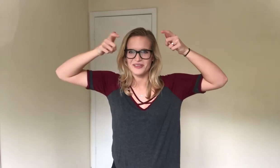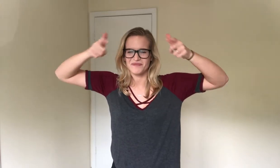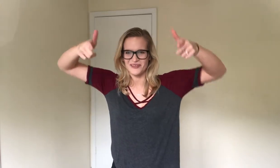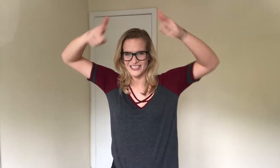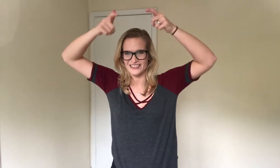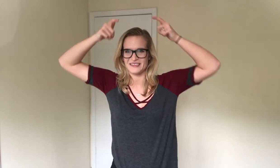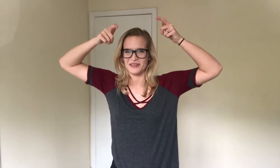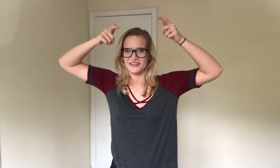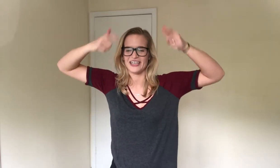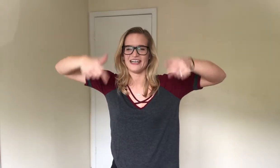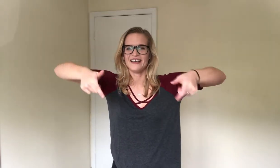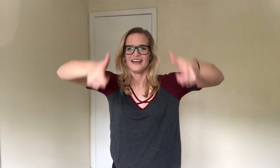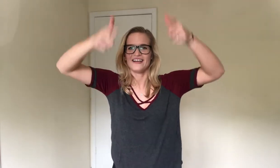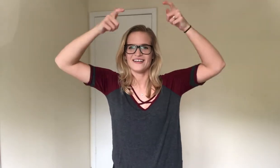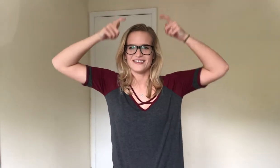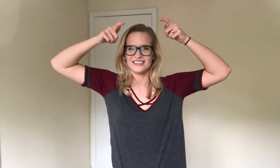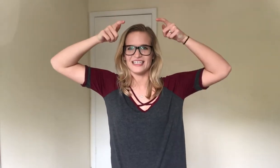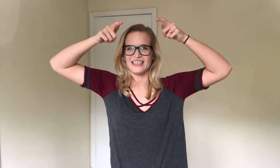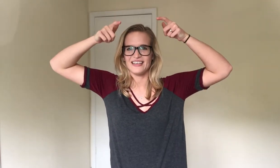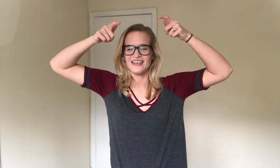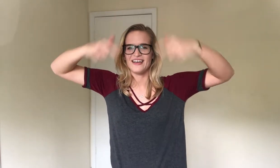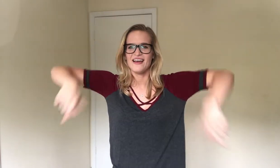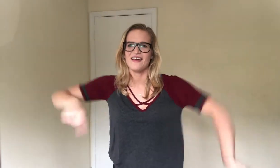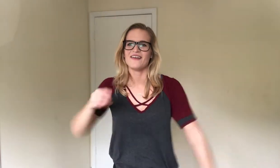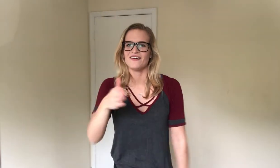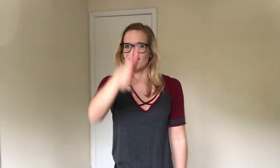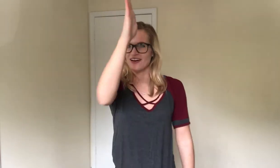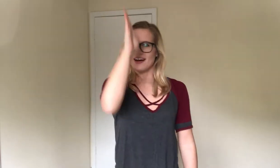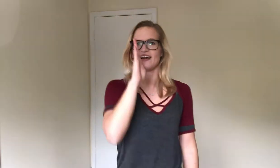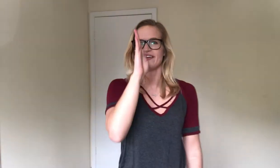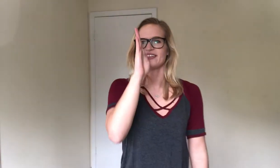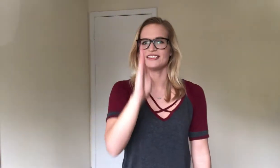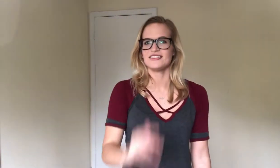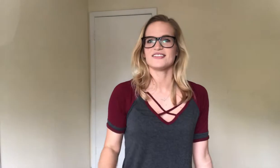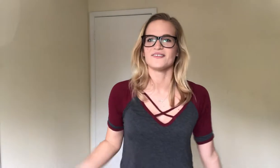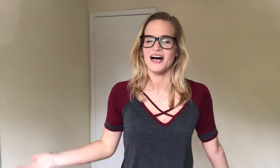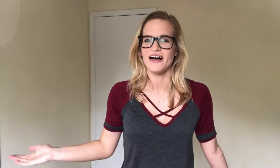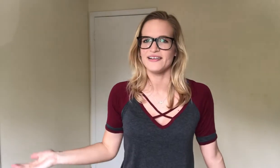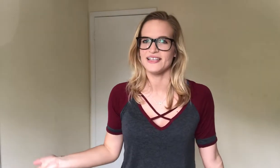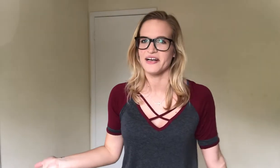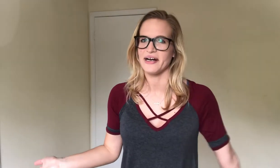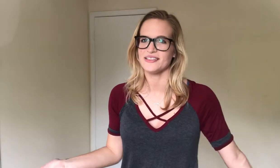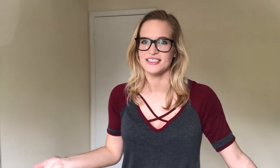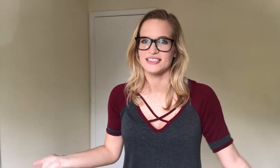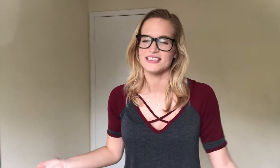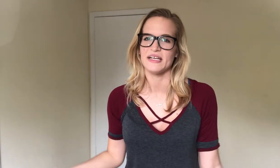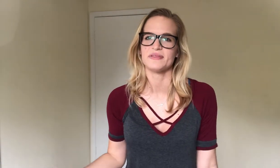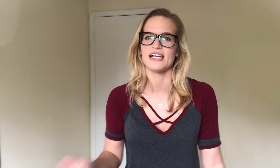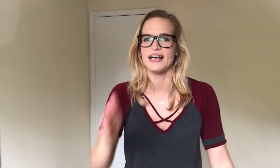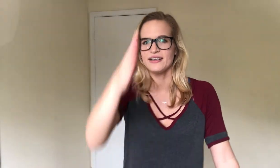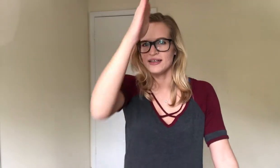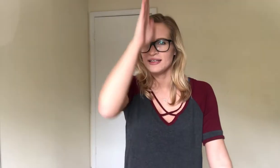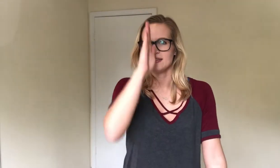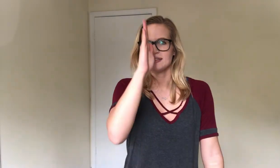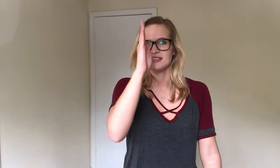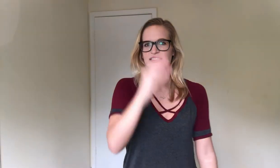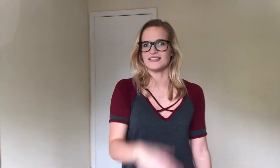place it above your head. You're a saint. You're a goddess. So god and goddess is the same sign. So just